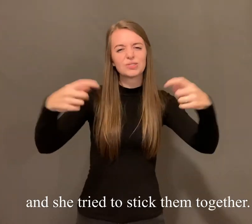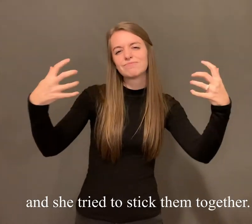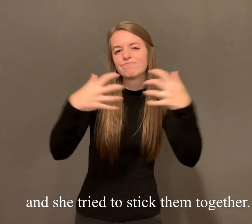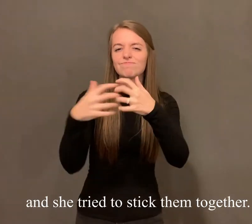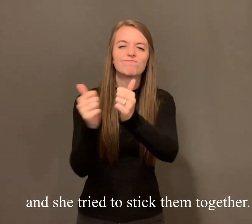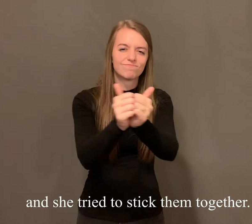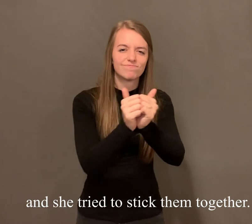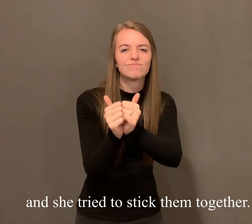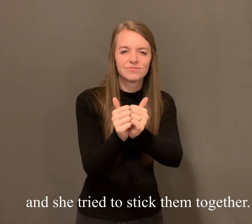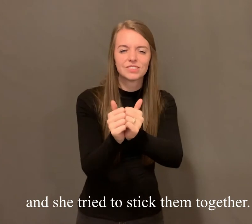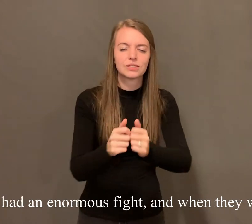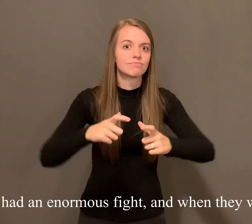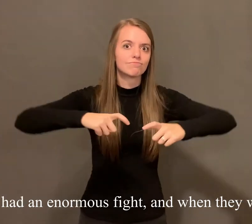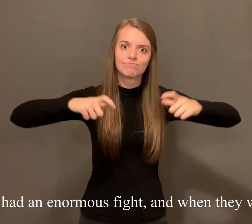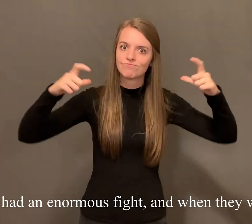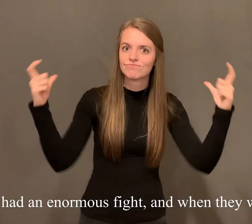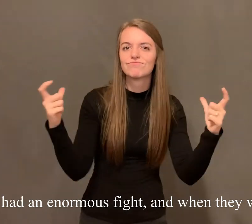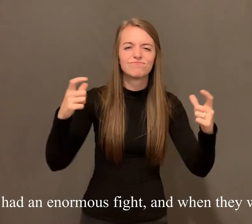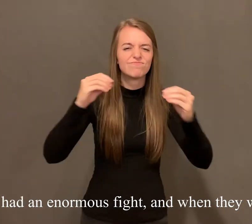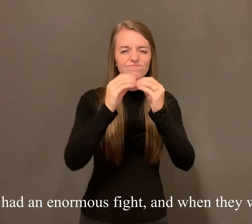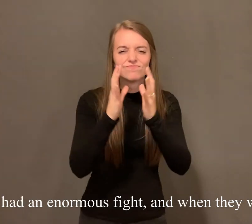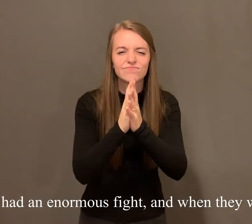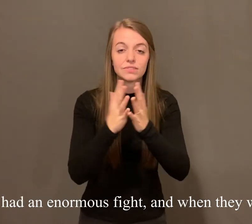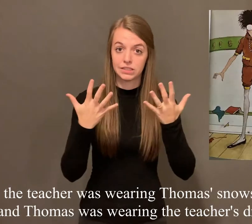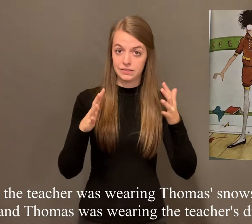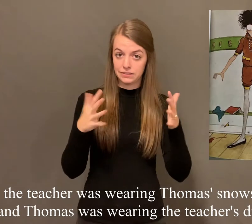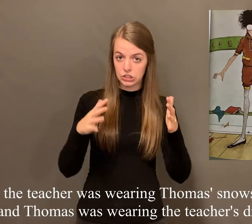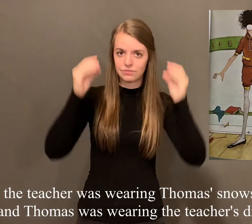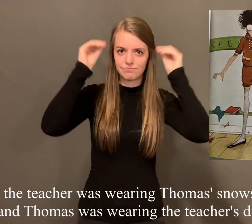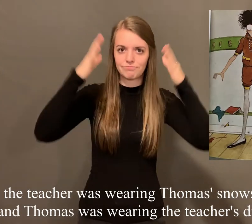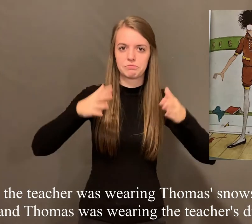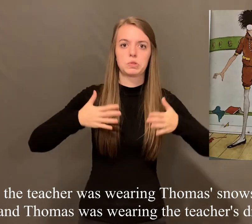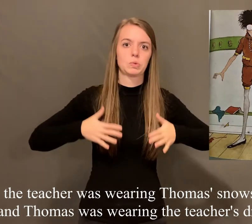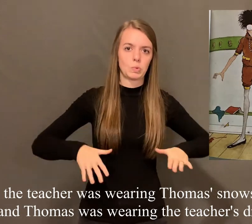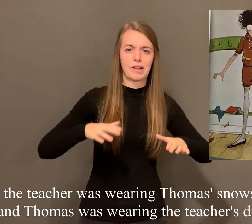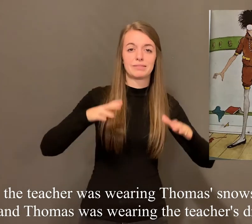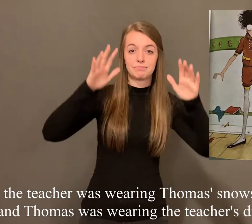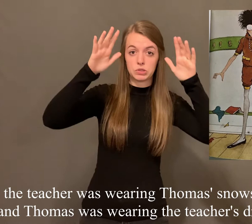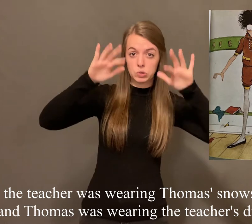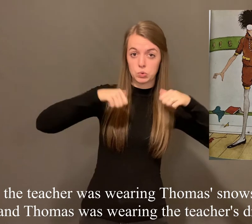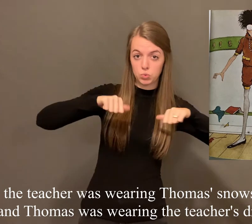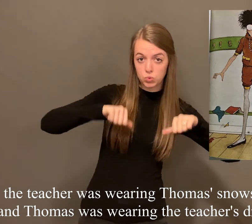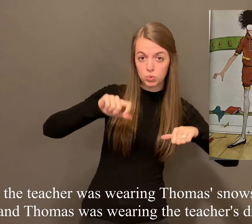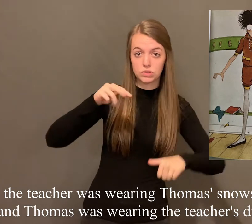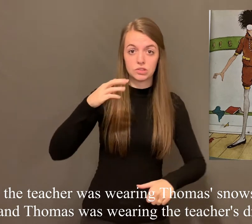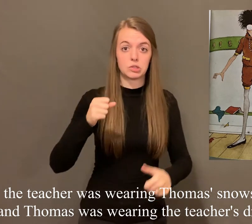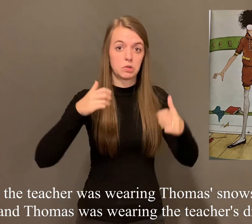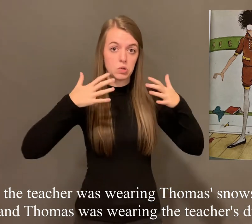together they had an enormous fight and when they were done the teacher was wearing thomas's snowsuit and thomas was wearing the teacher's